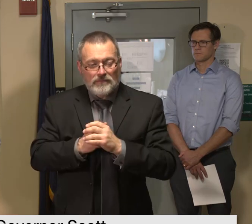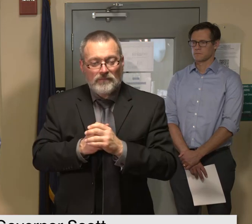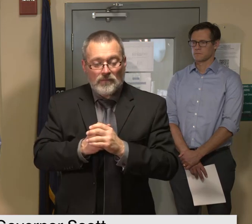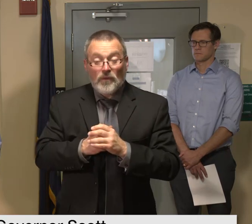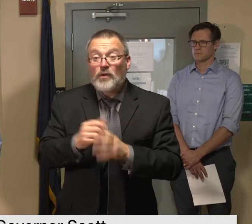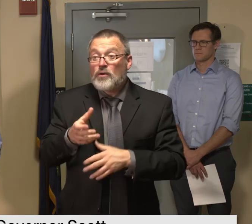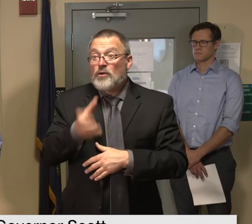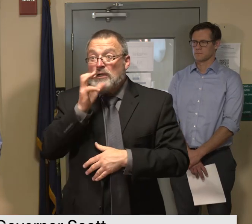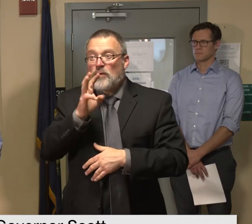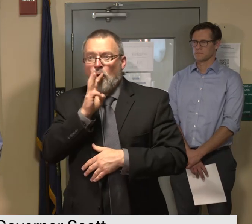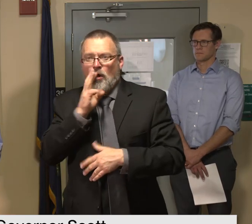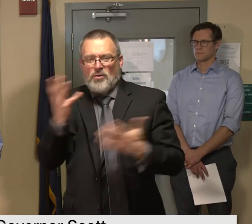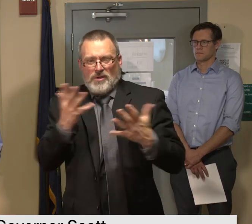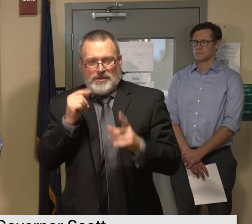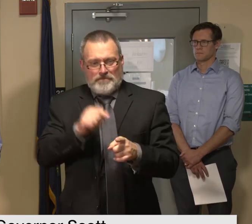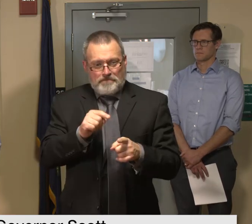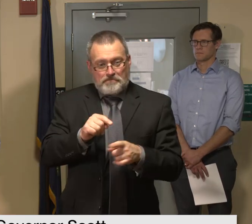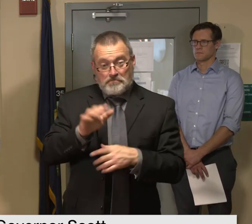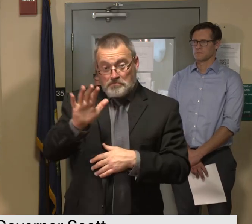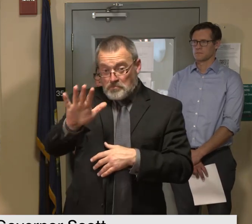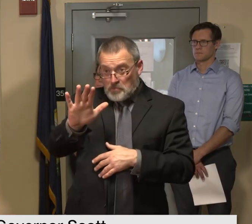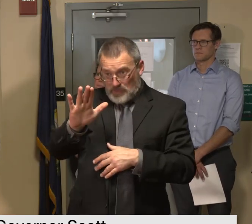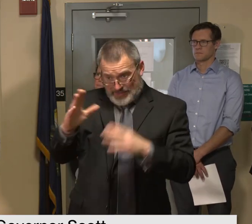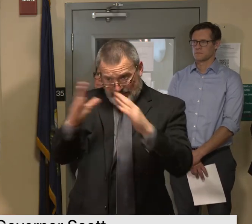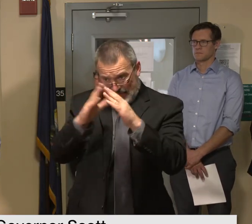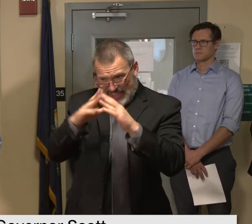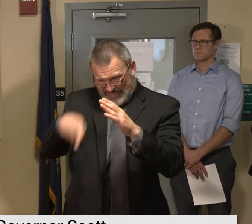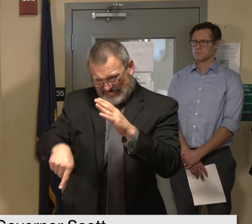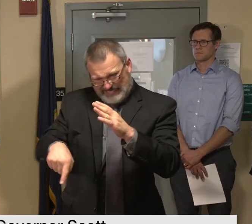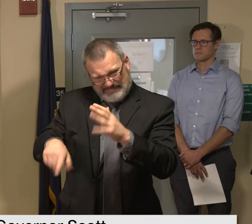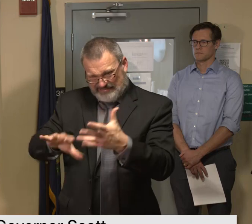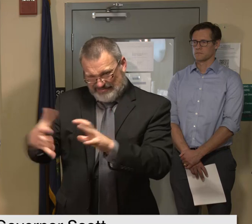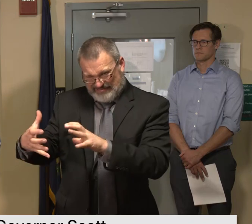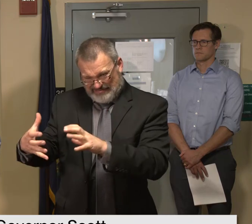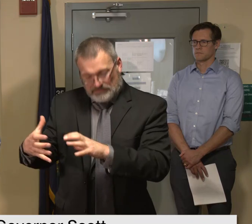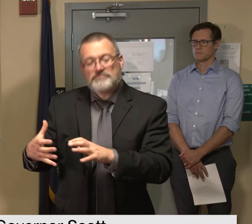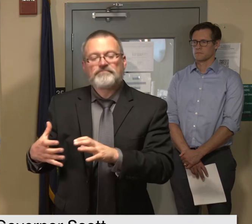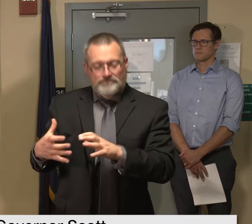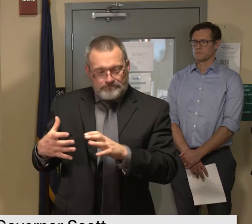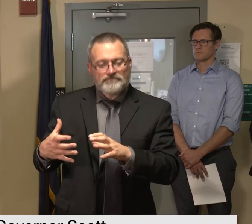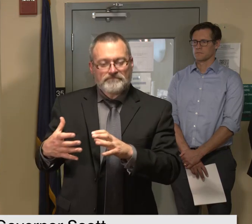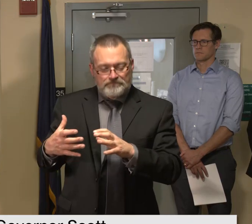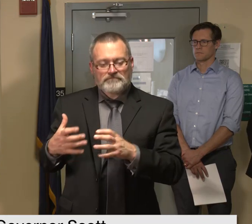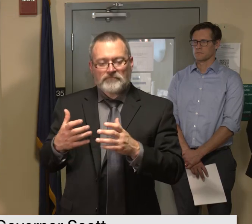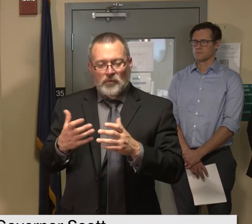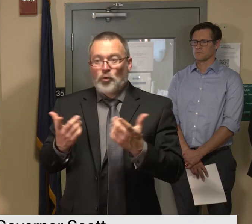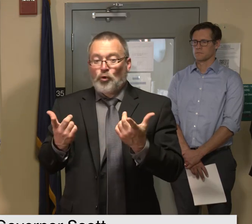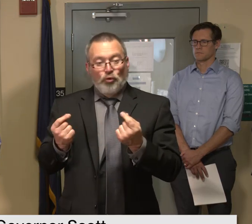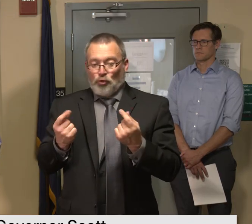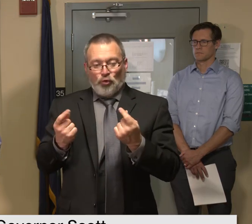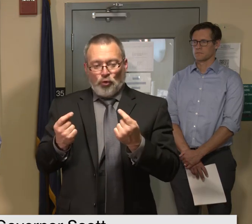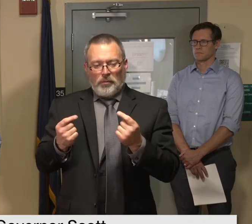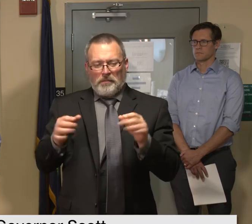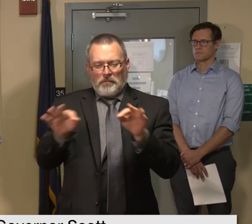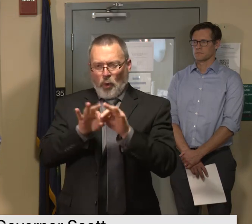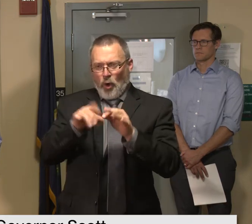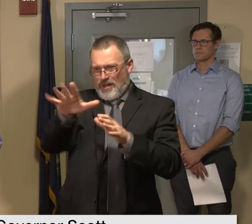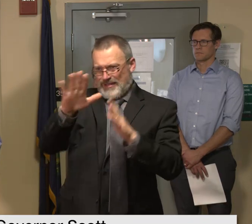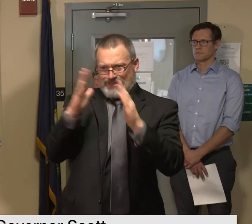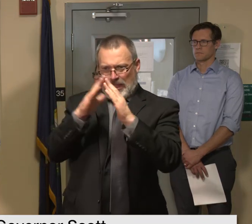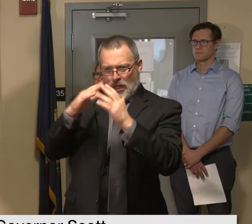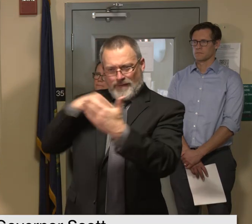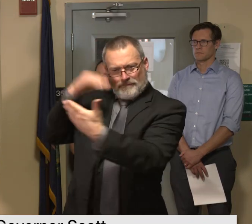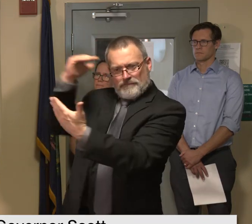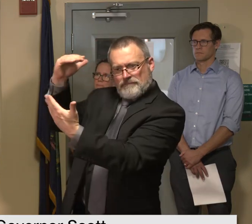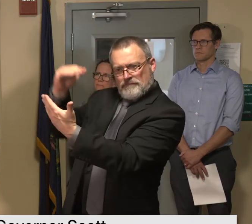if you're on a municipal water system as you just heard from secretary moore follow their guidance on boil water